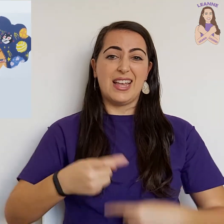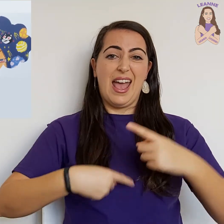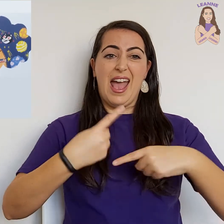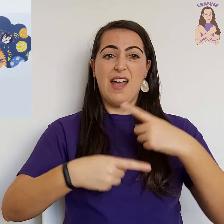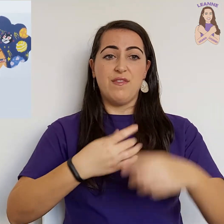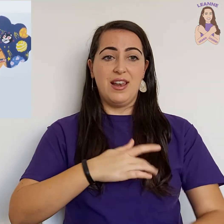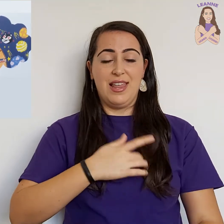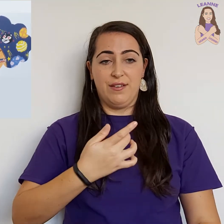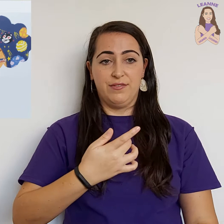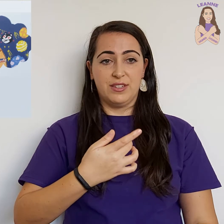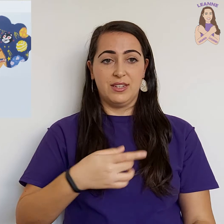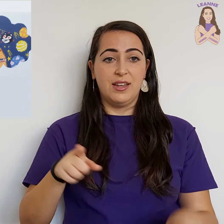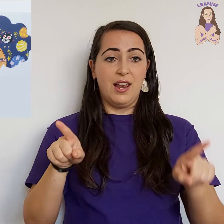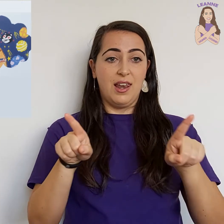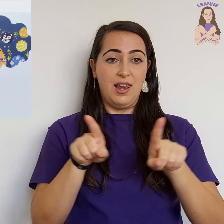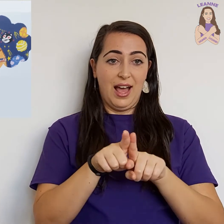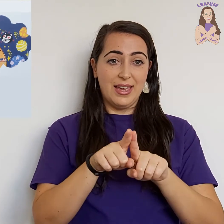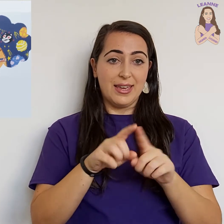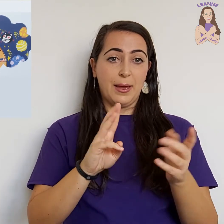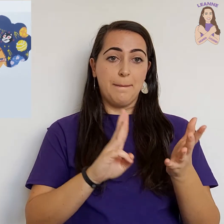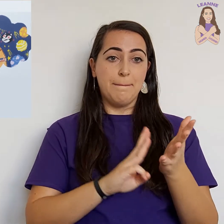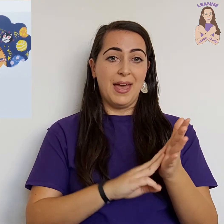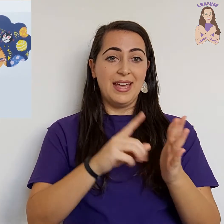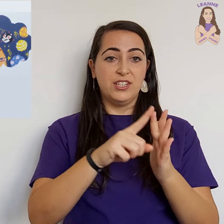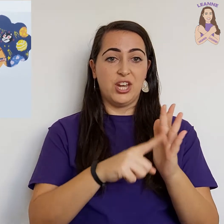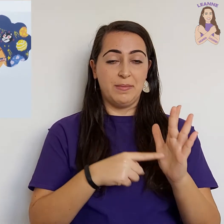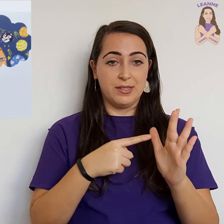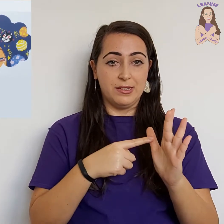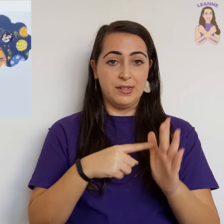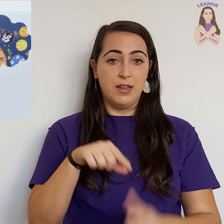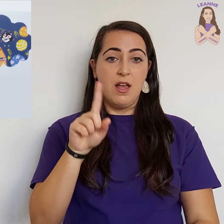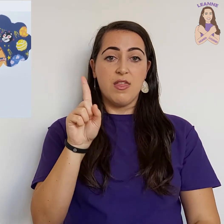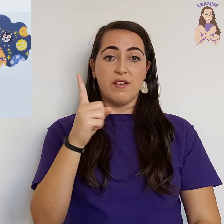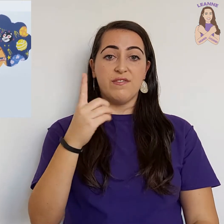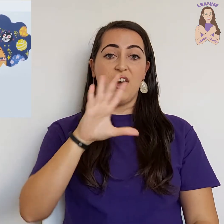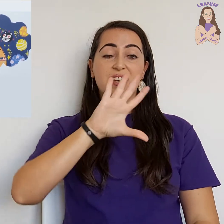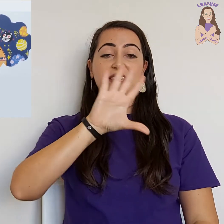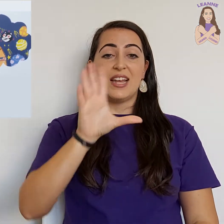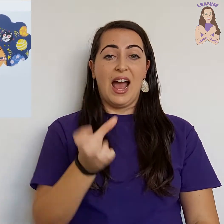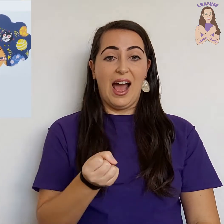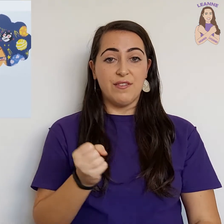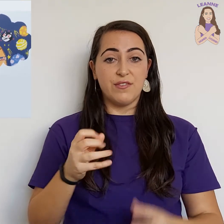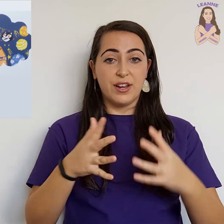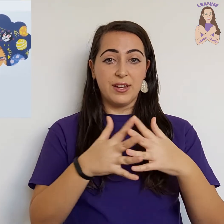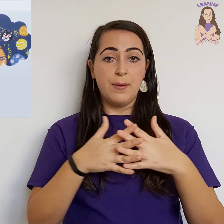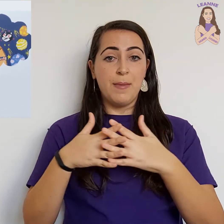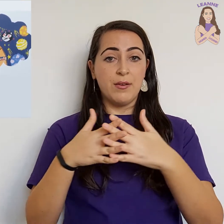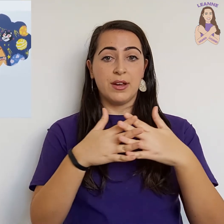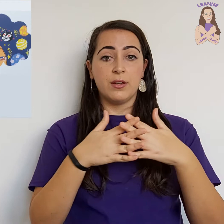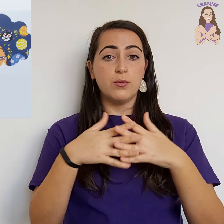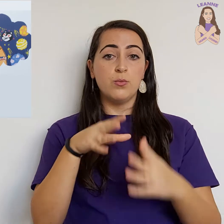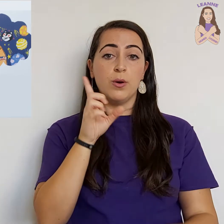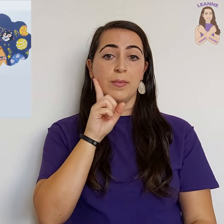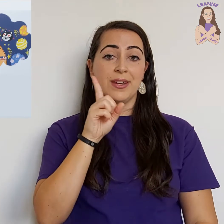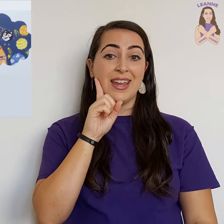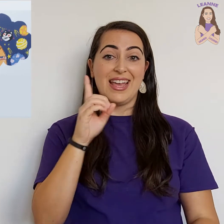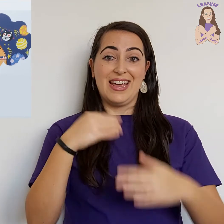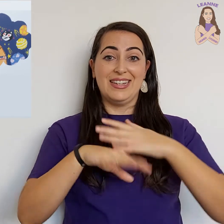ever lived, like Mae Jemison, the first African-American woman in